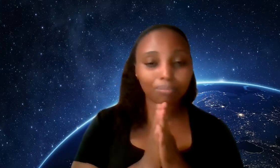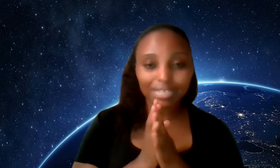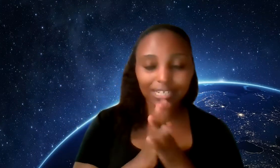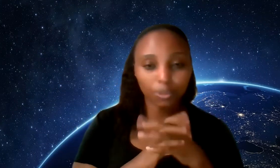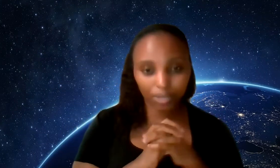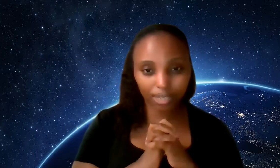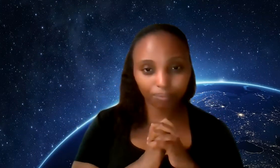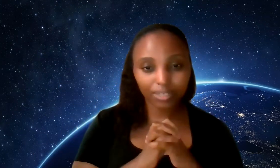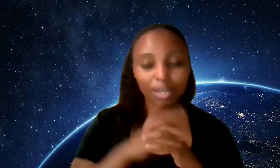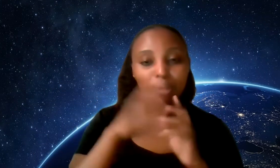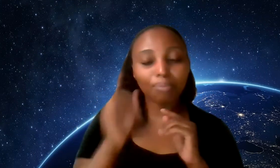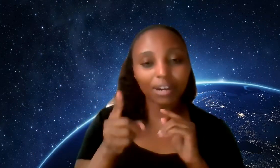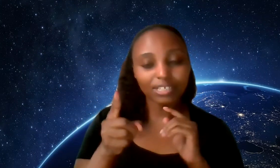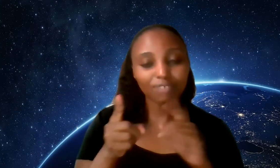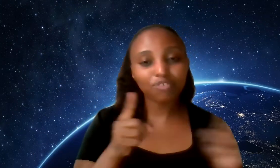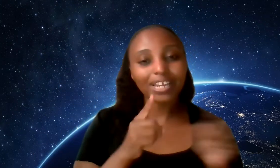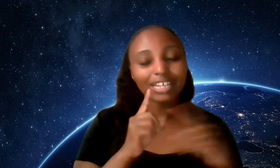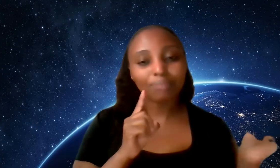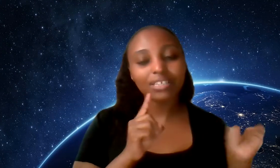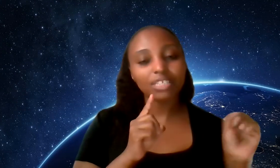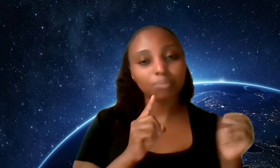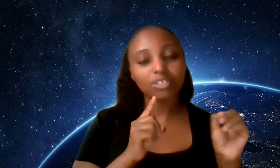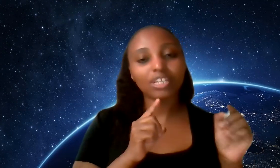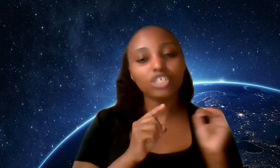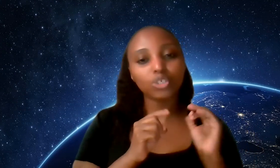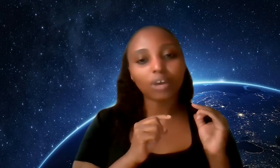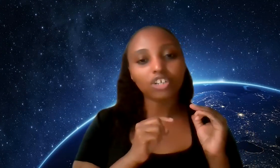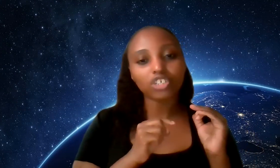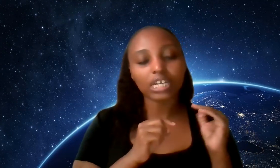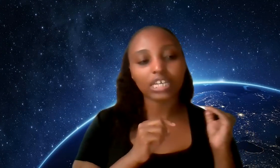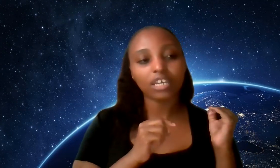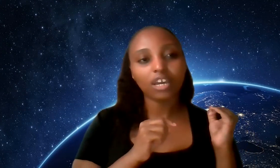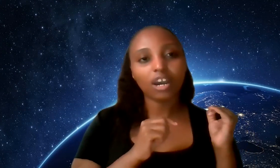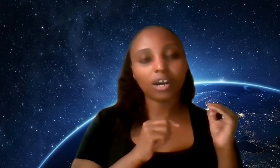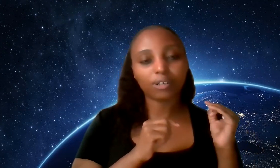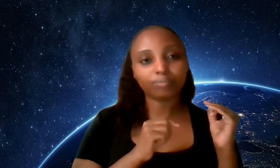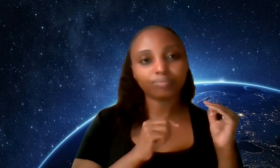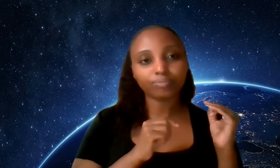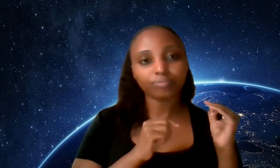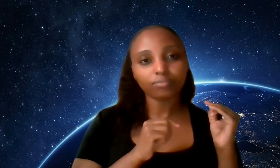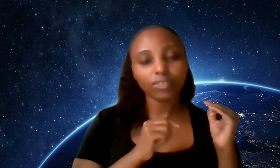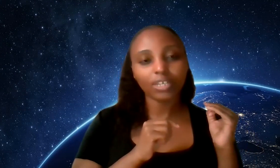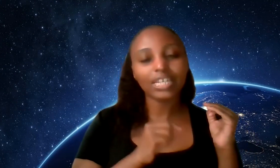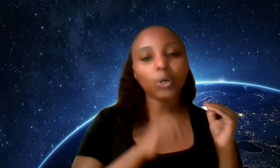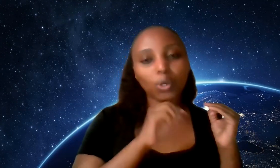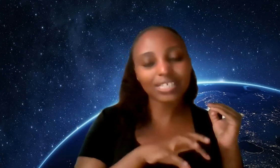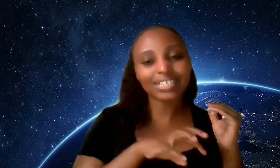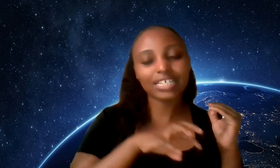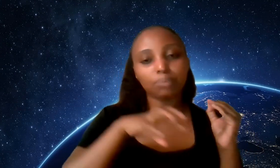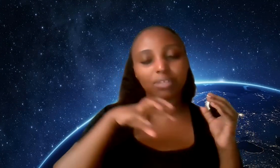completely okay but if you're enabling this person it's you actually um not constantly keeping